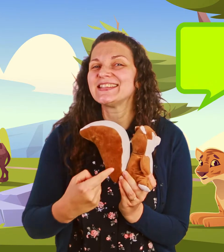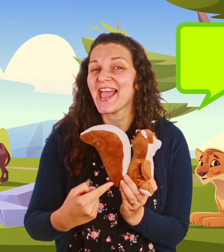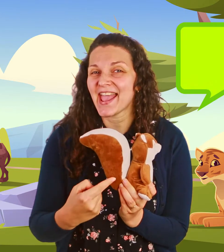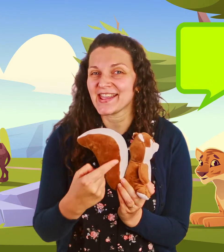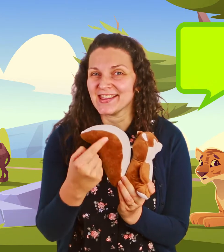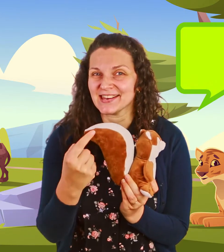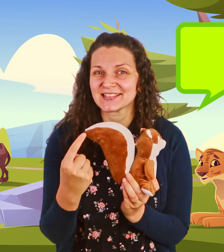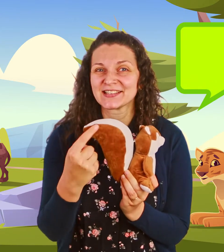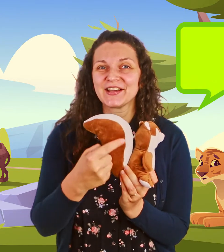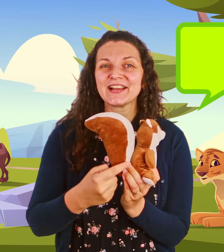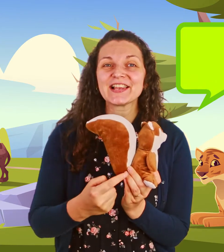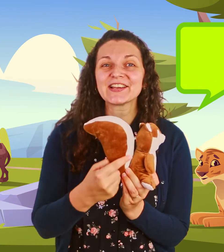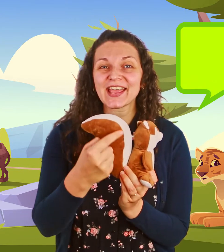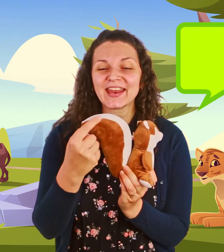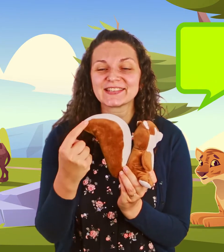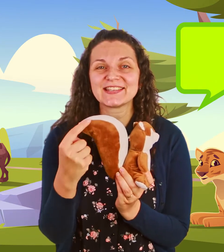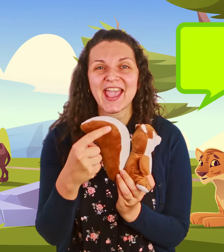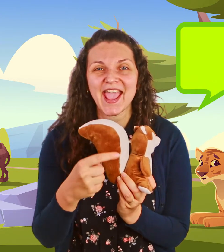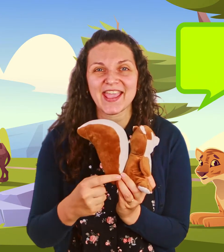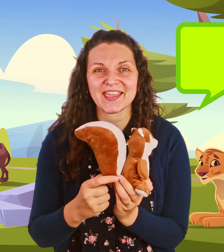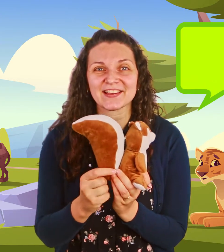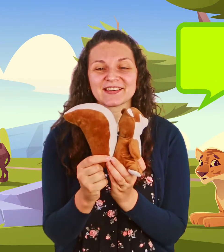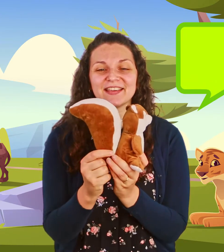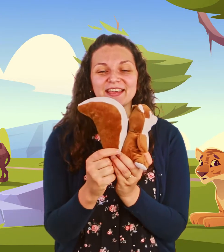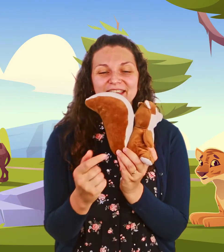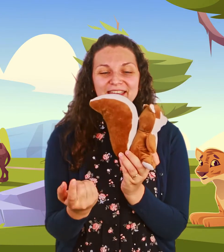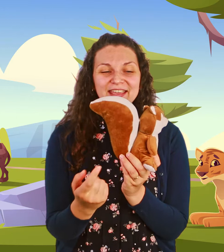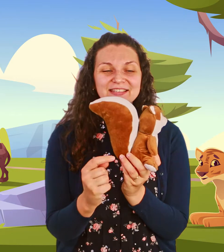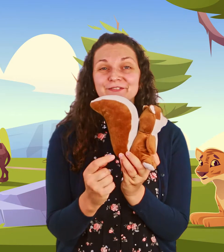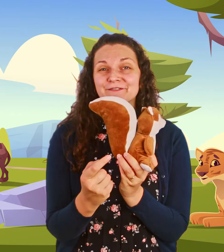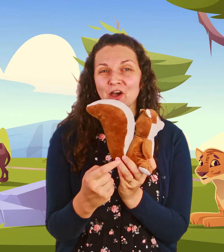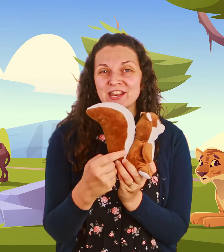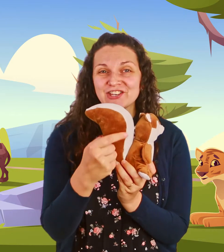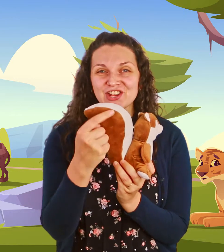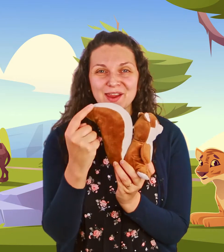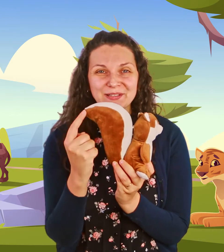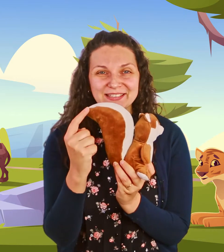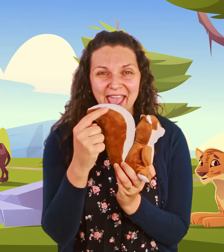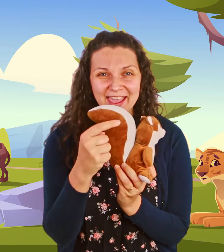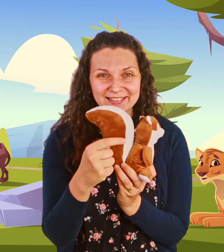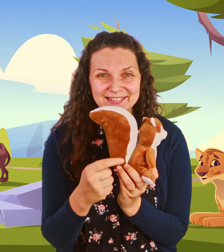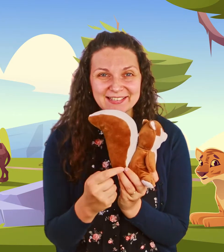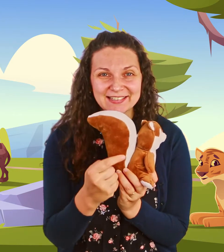tail look at its tail it's a funny shaped tail isn't it